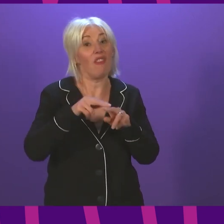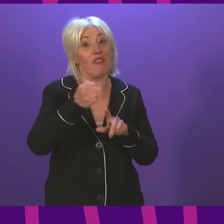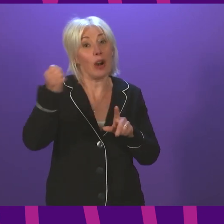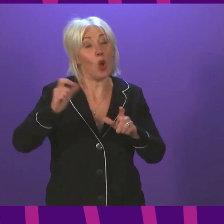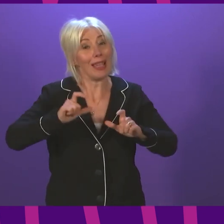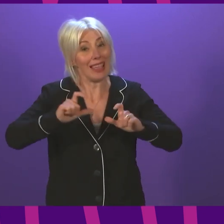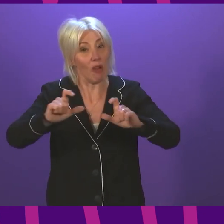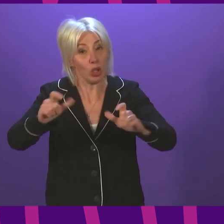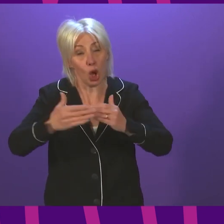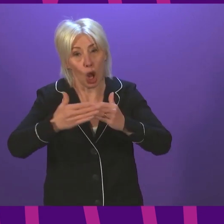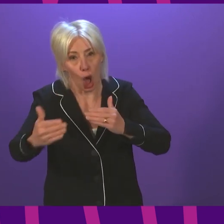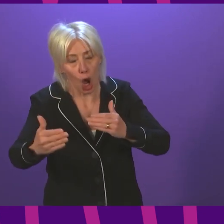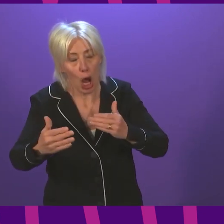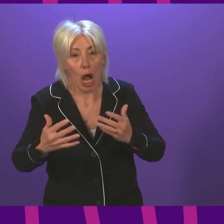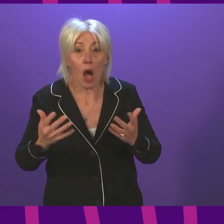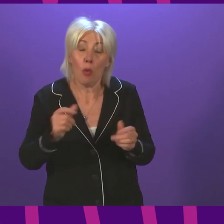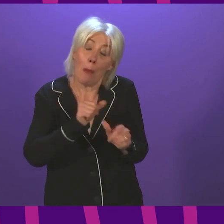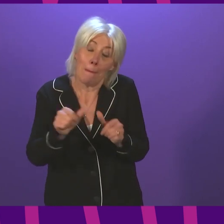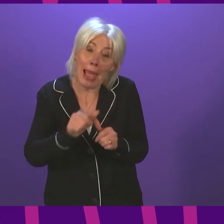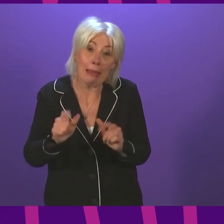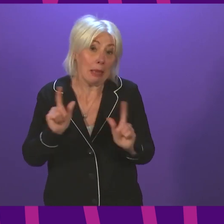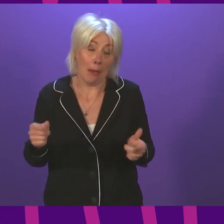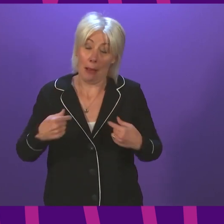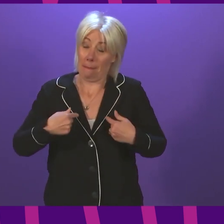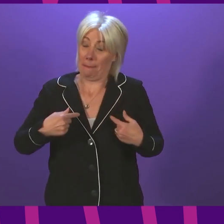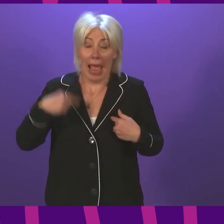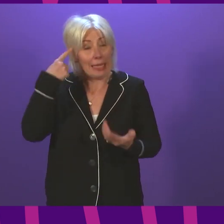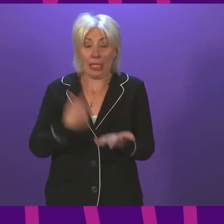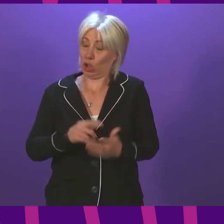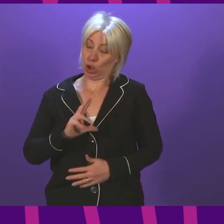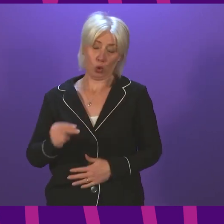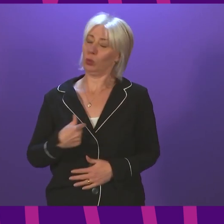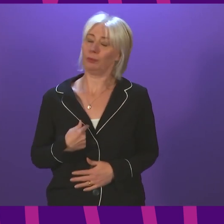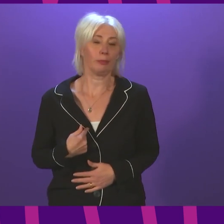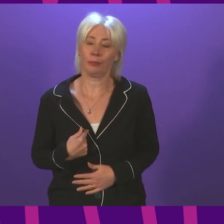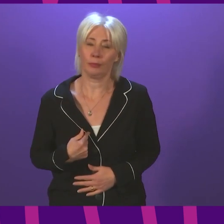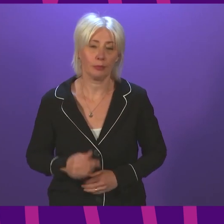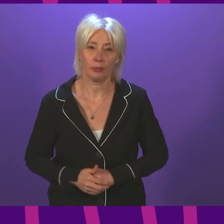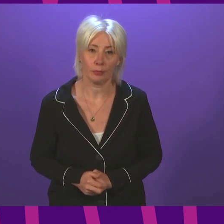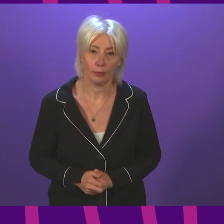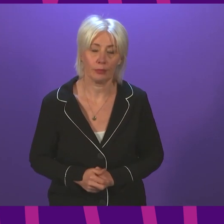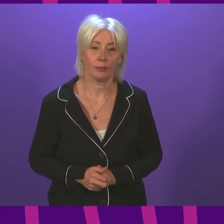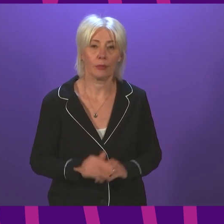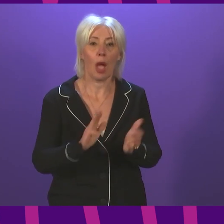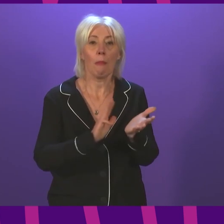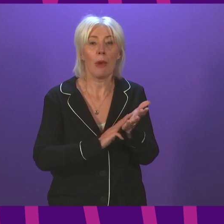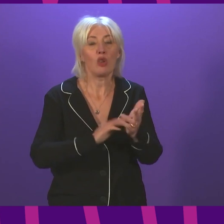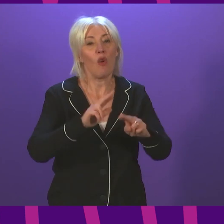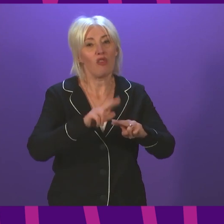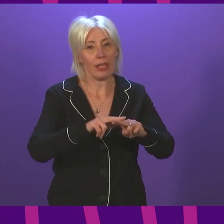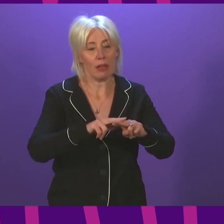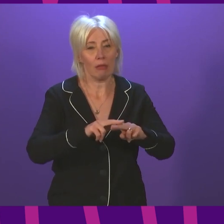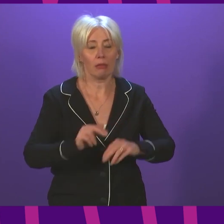in place for longer. But of course, that's not a decision that was at the hand of the Scottish Government. Myrtle Fraser to be followed by Christine Graham.